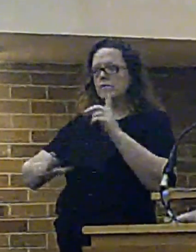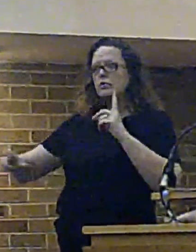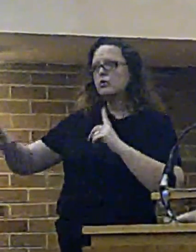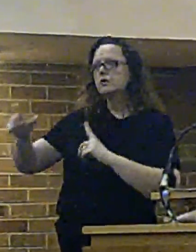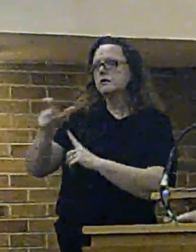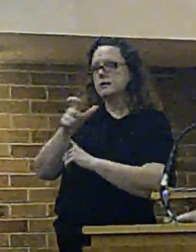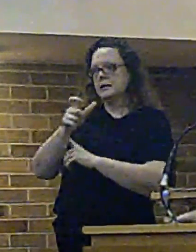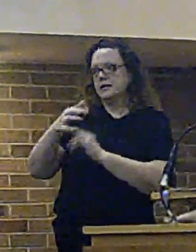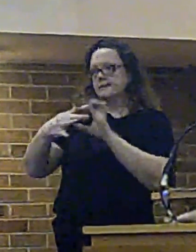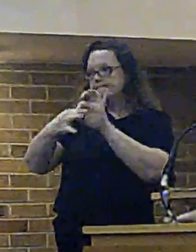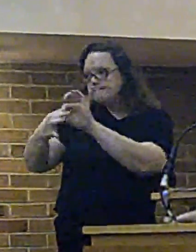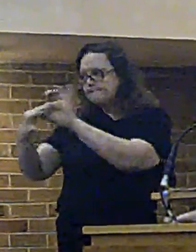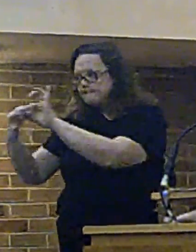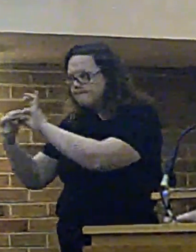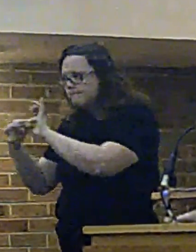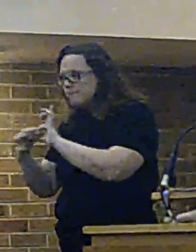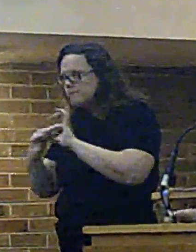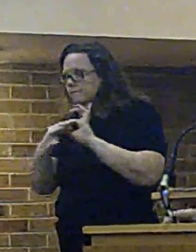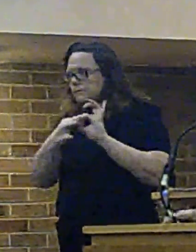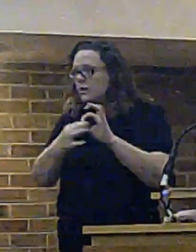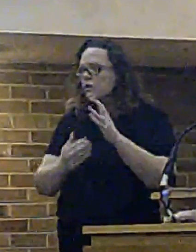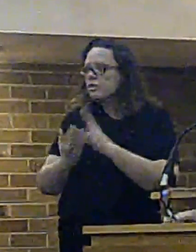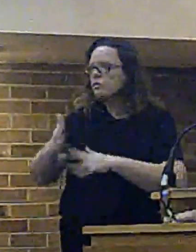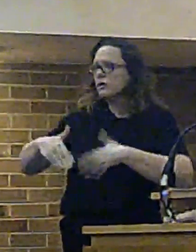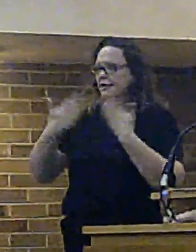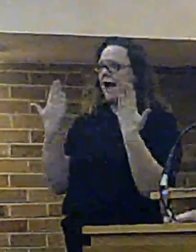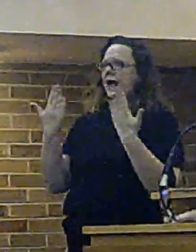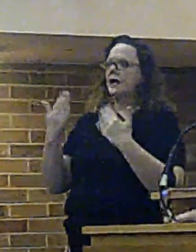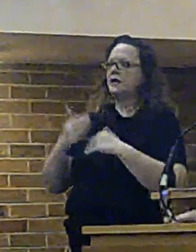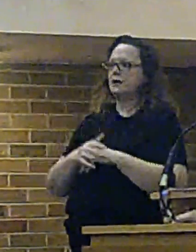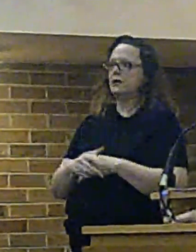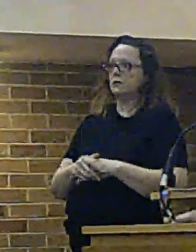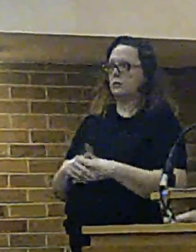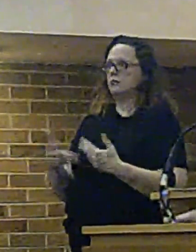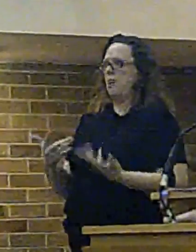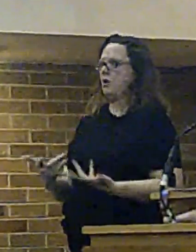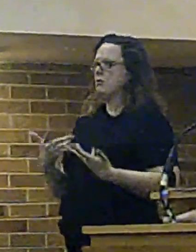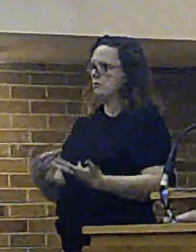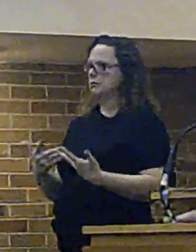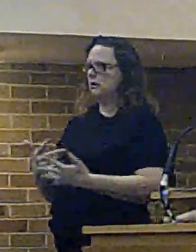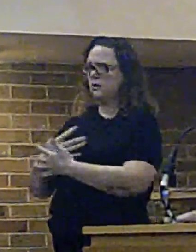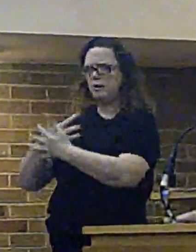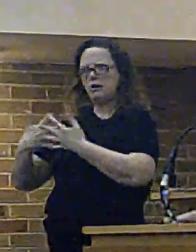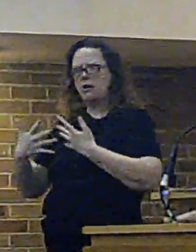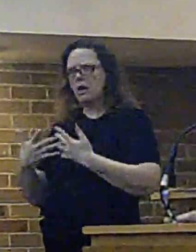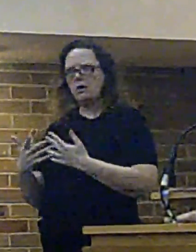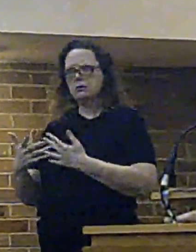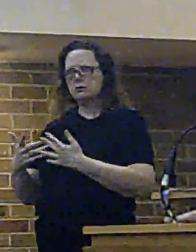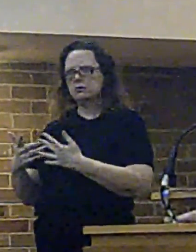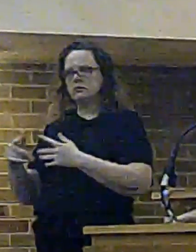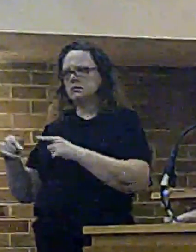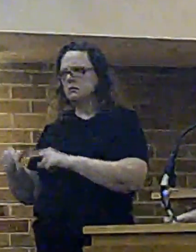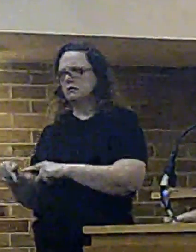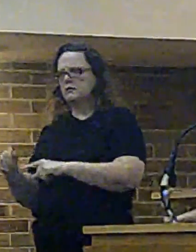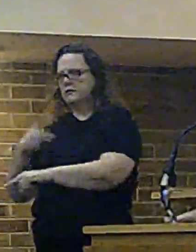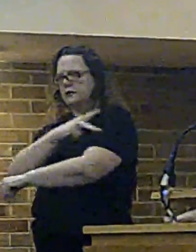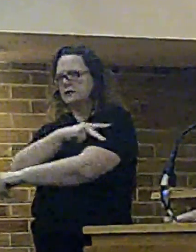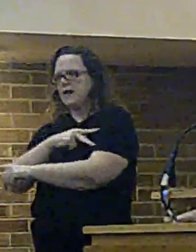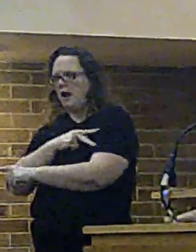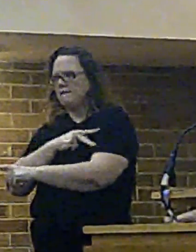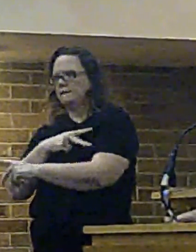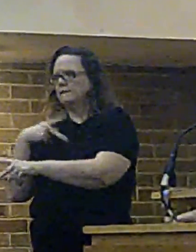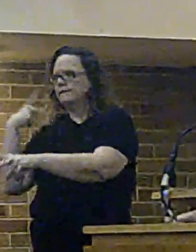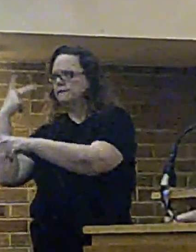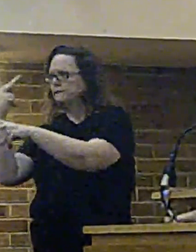work during the day time which is something we do a great deal of now the only other realistic alternative